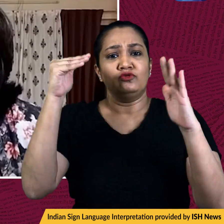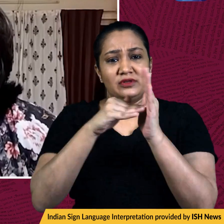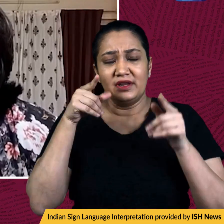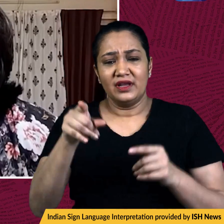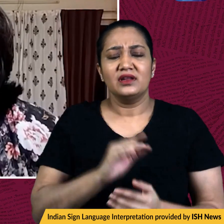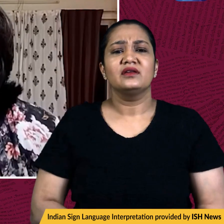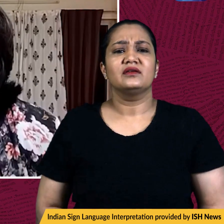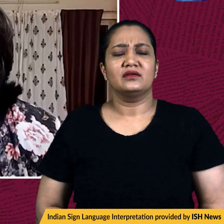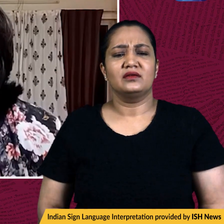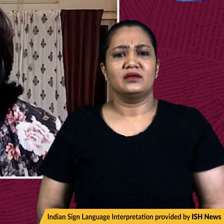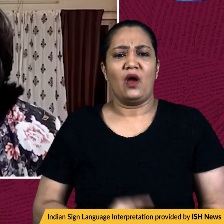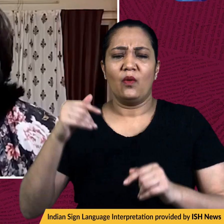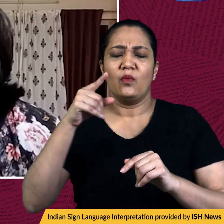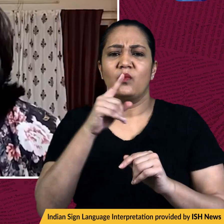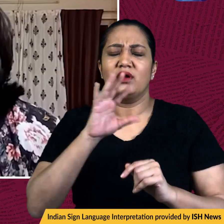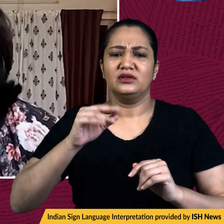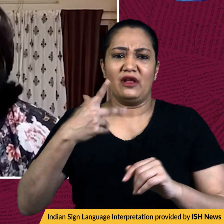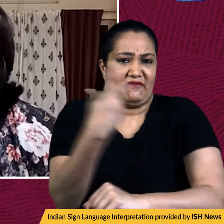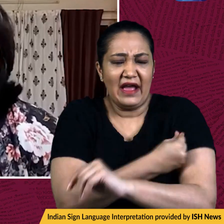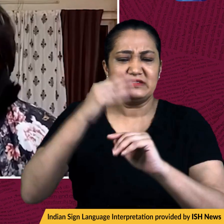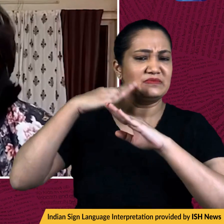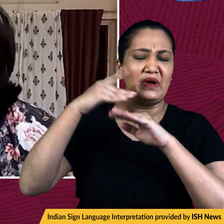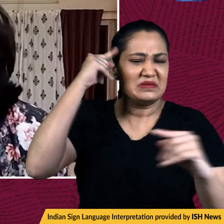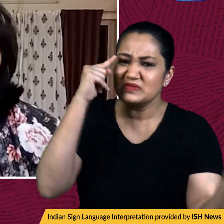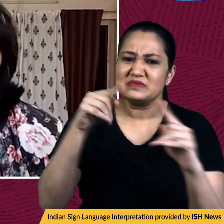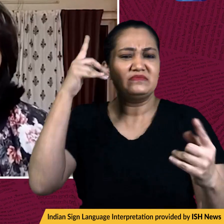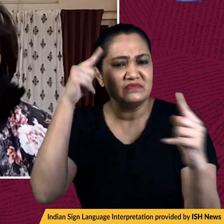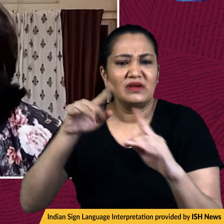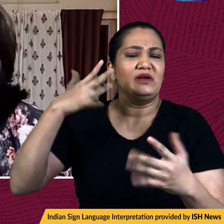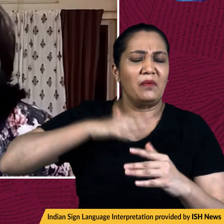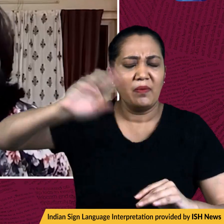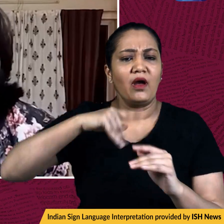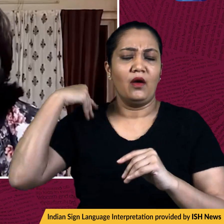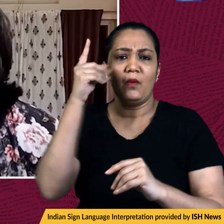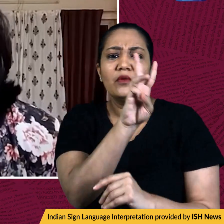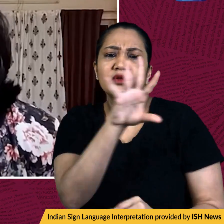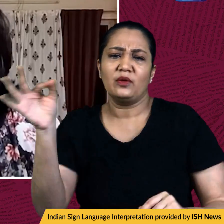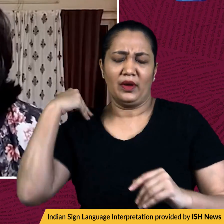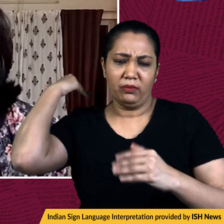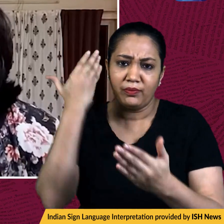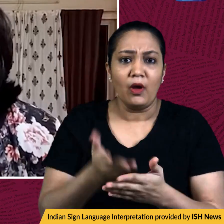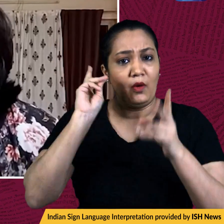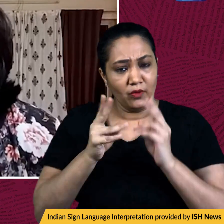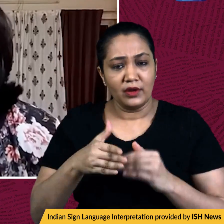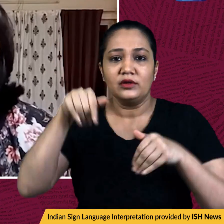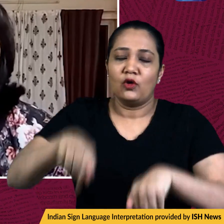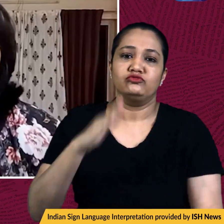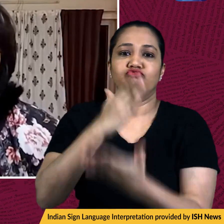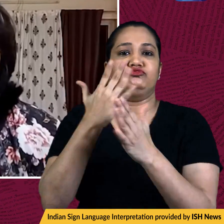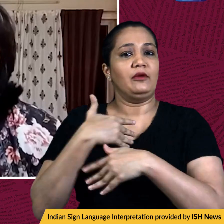there has been an anti-vaccine protest that's been going on for over three weeks now. That was put to an end on Wednesday